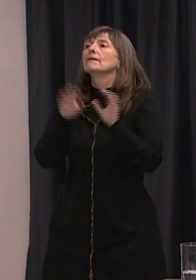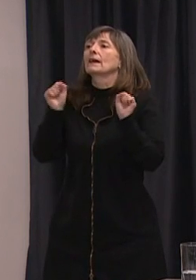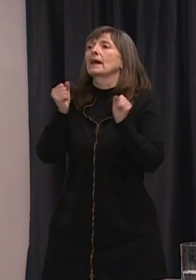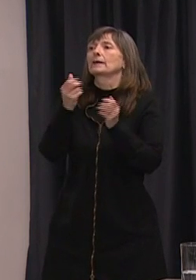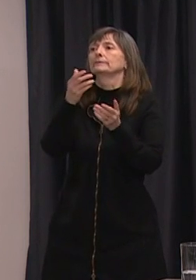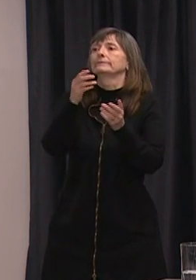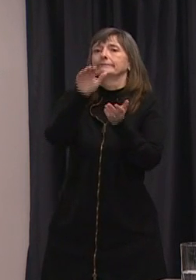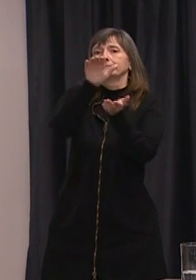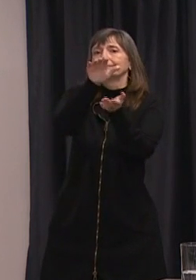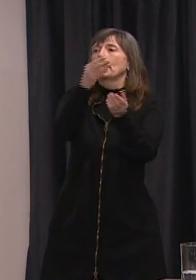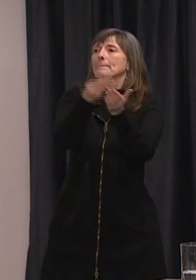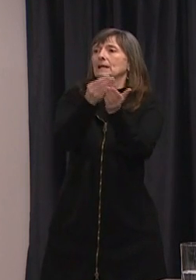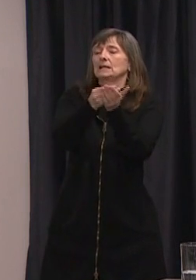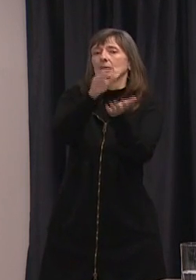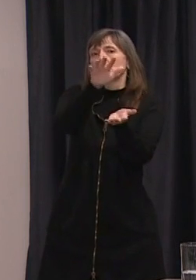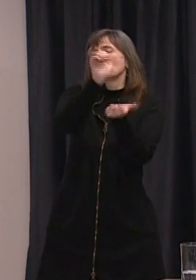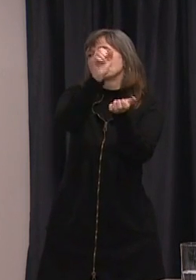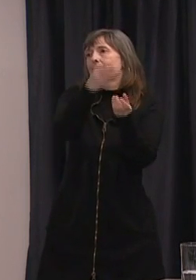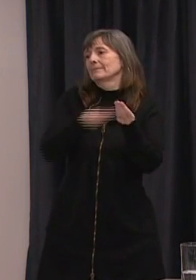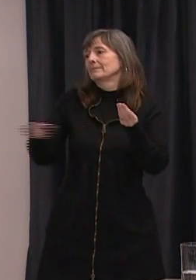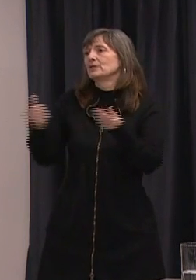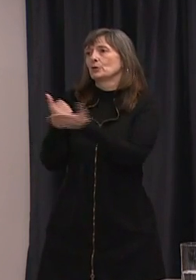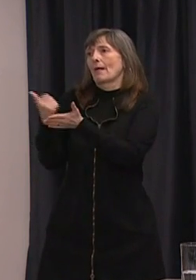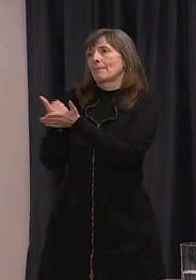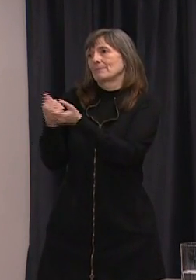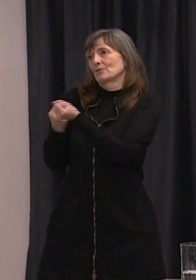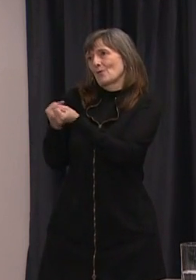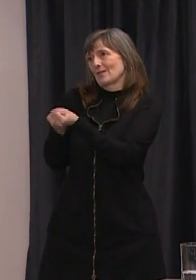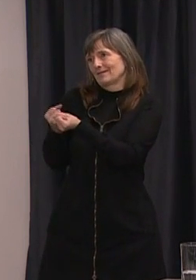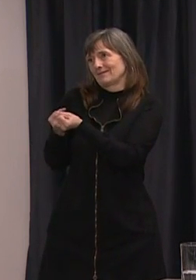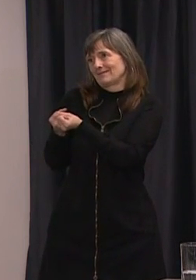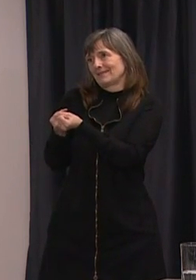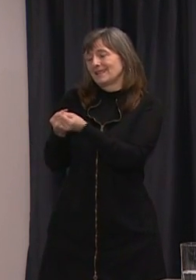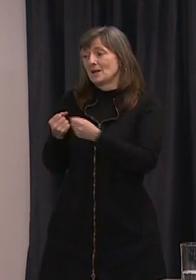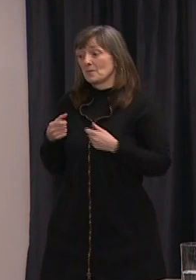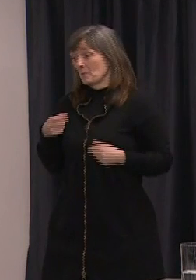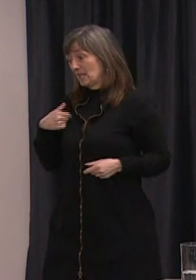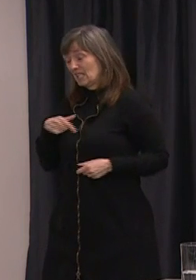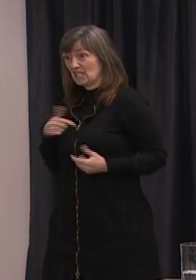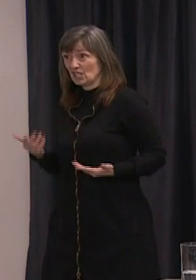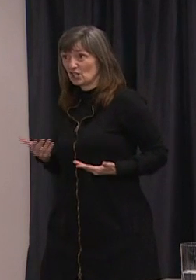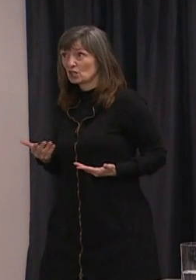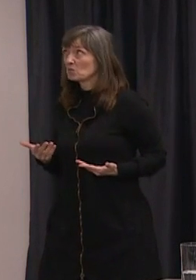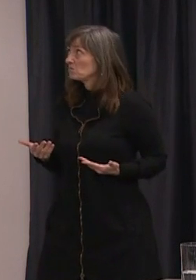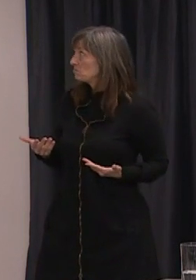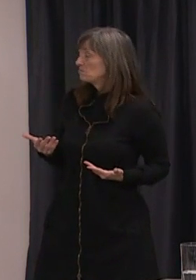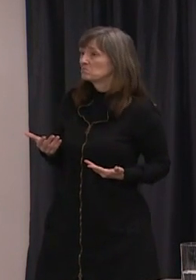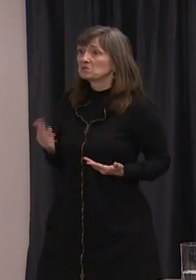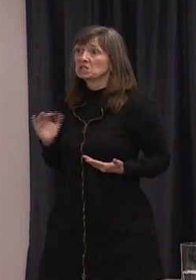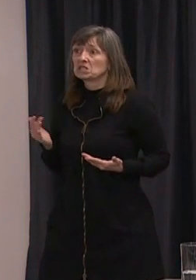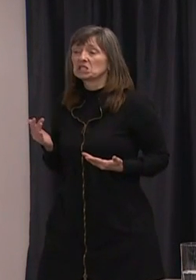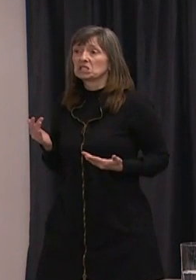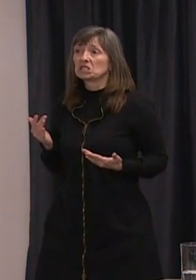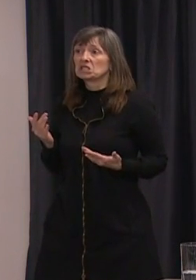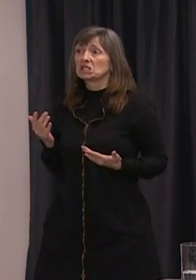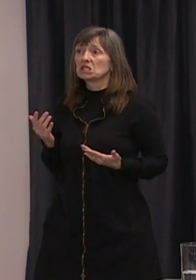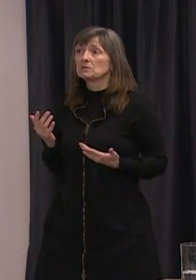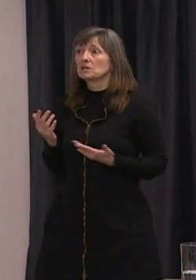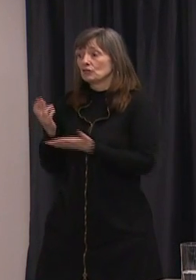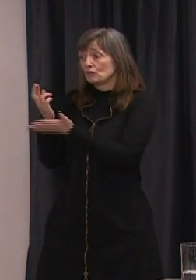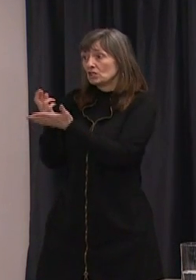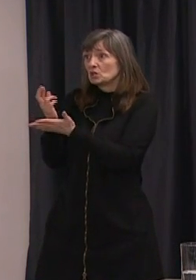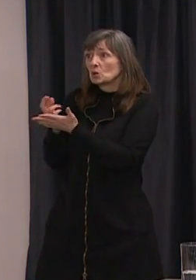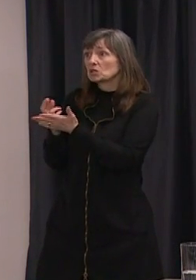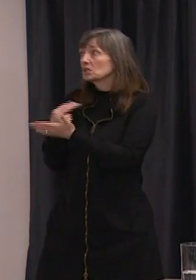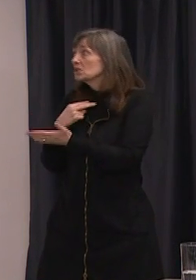that we have not through our whole of government approach become aware of any bottlenecks in terms of resources